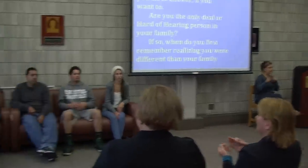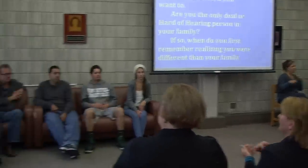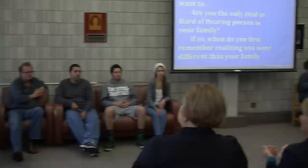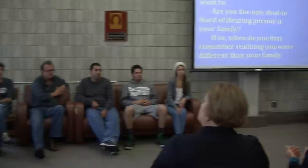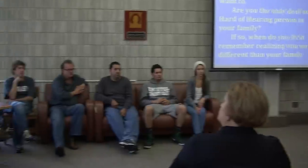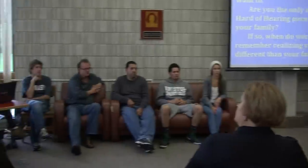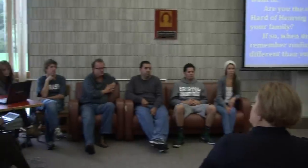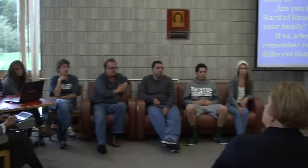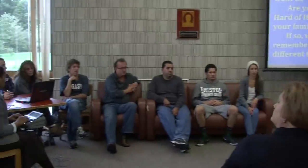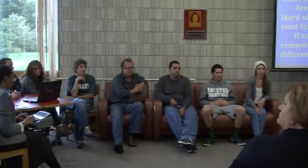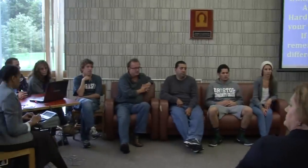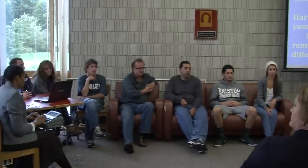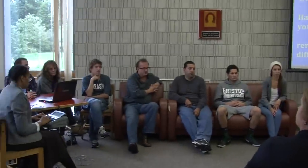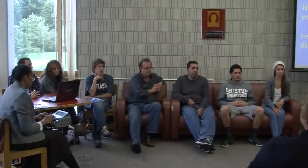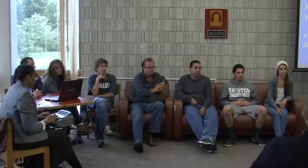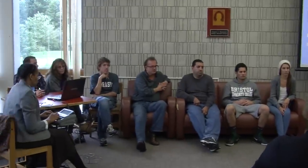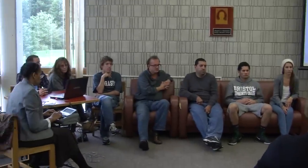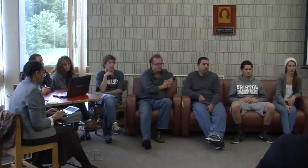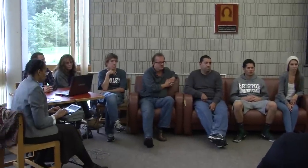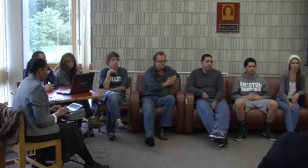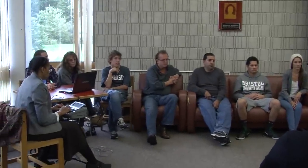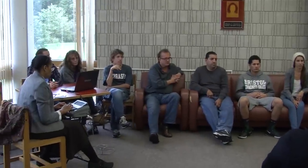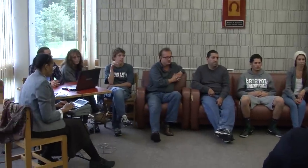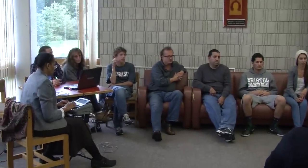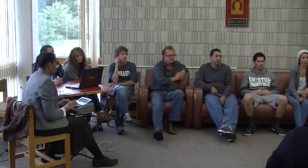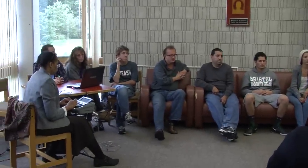And raise your hand if you want to answer so we have order.